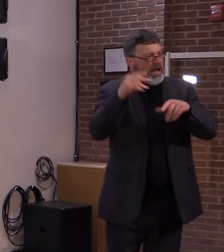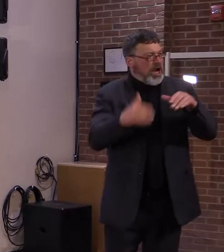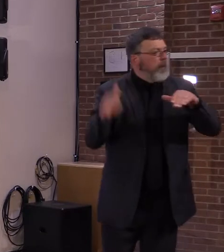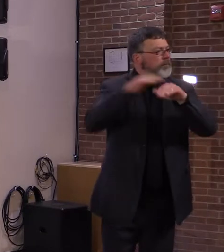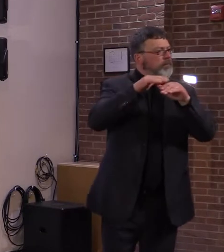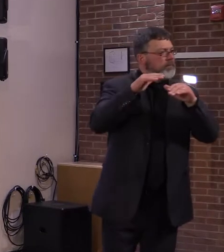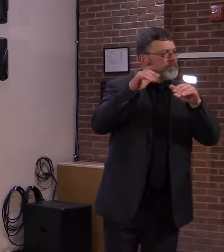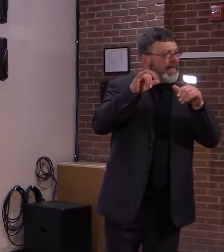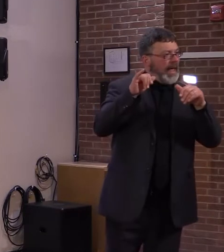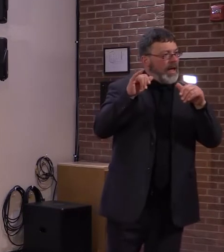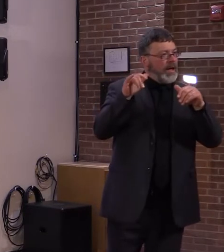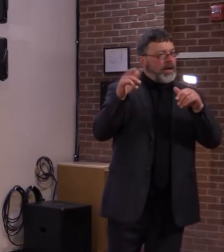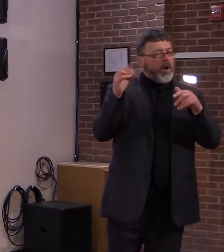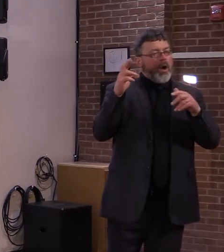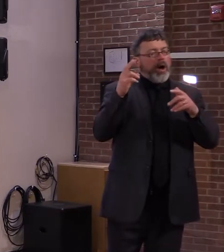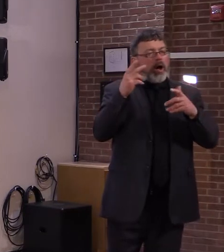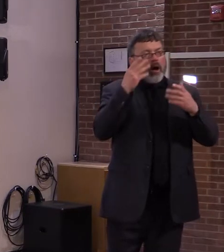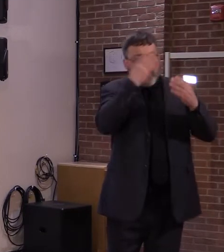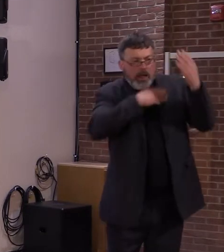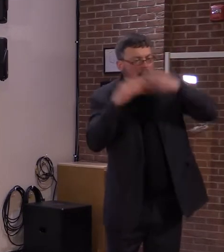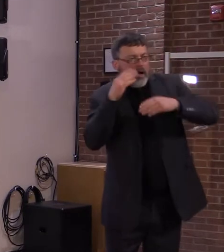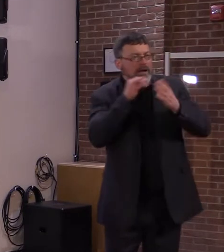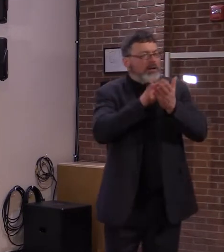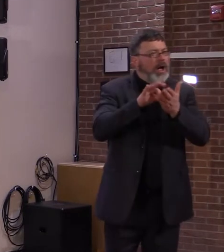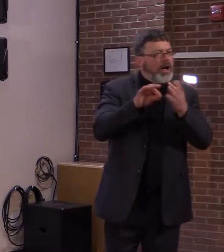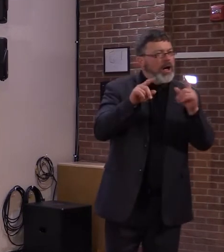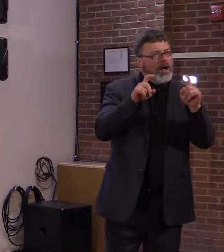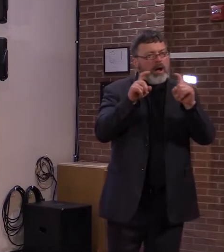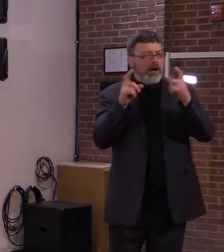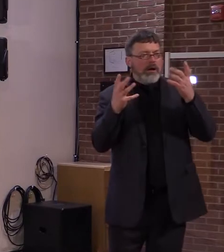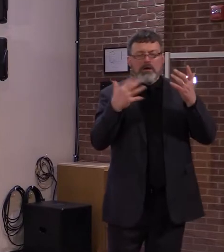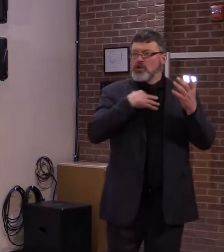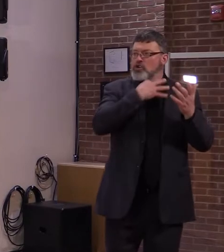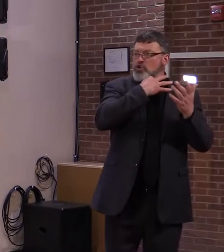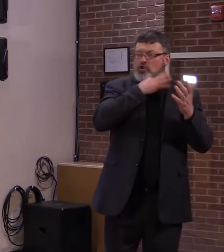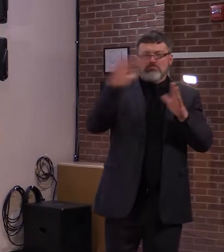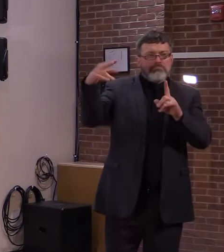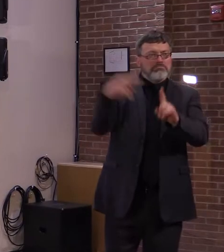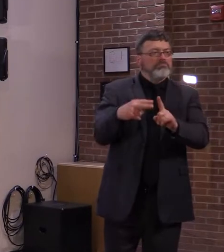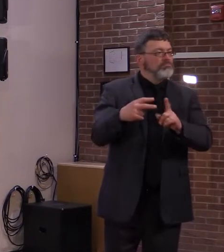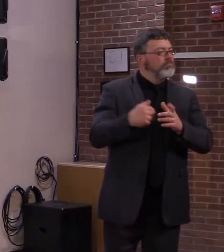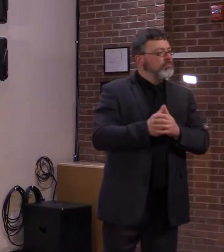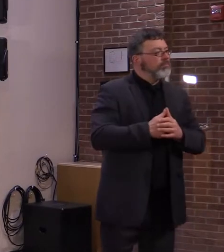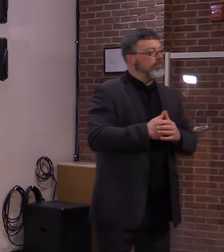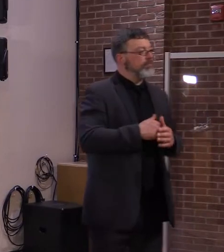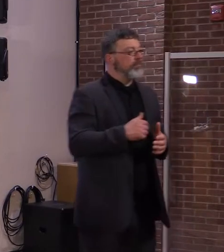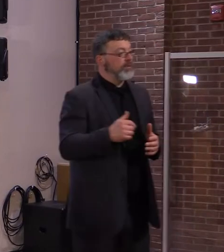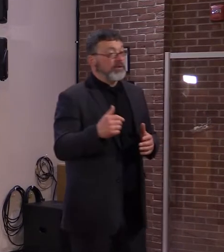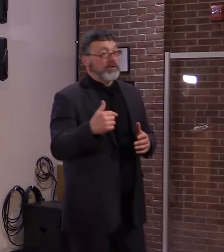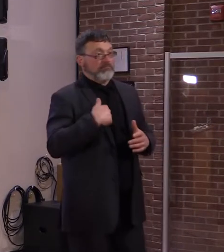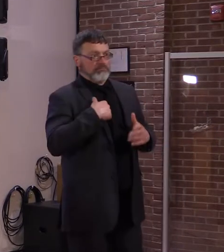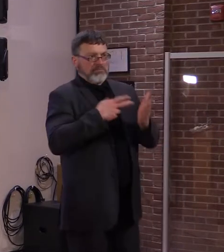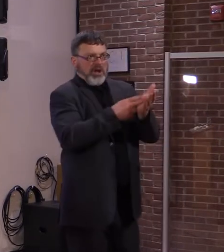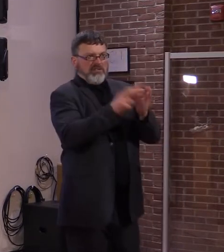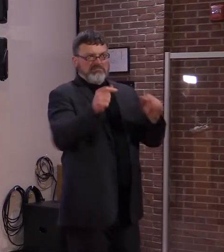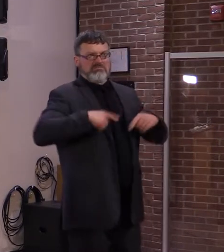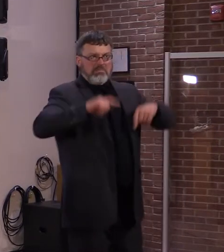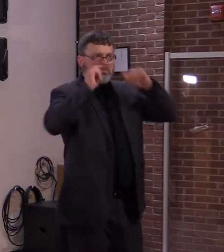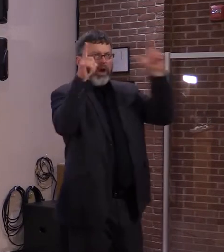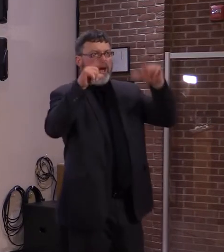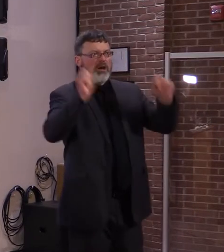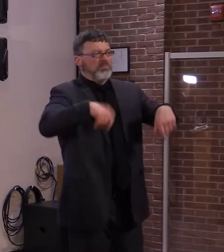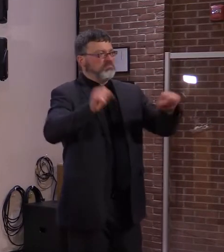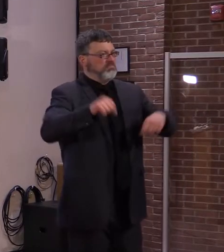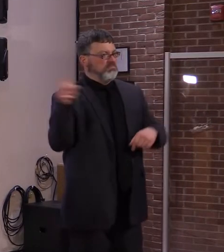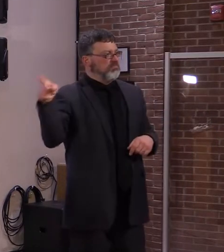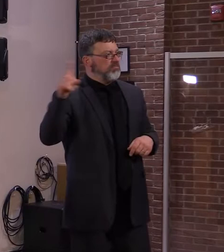You know, it did surprise me a bit. I wasn't sure what it would be. I'm pleasantly surprised. But I don't know